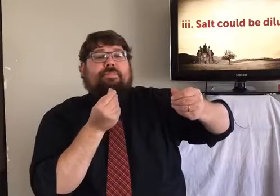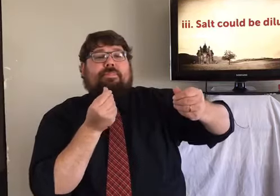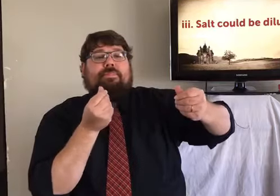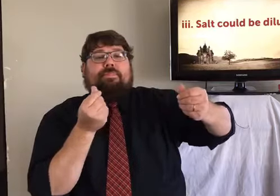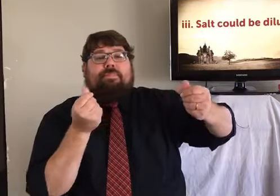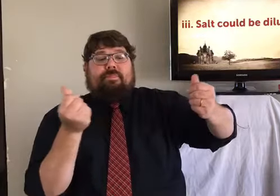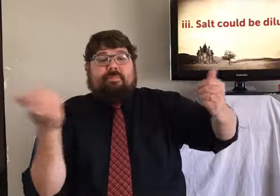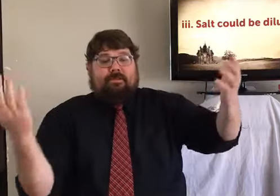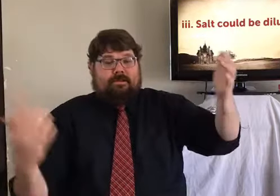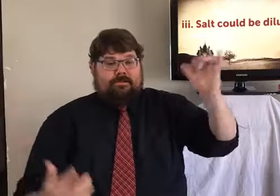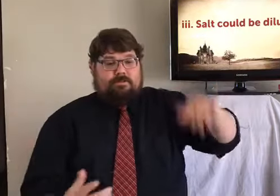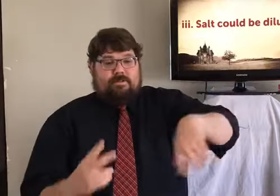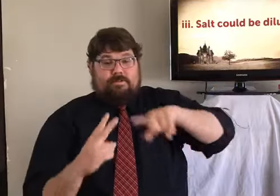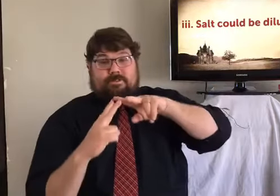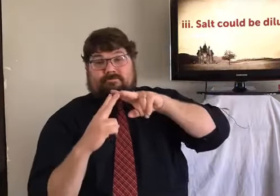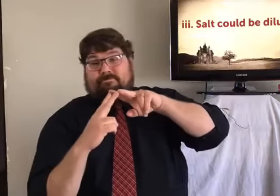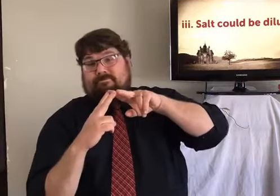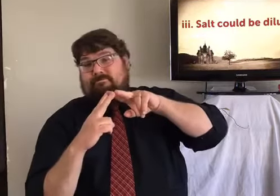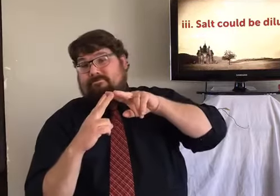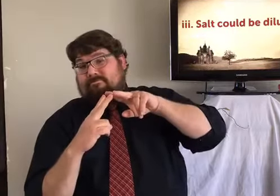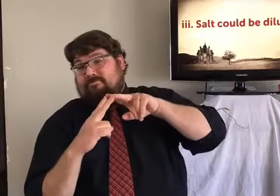it mixes with or because of what it's been exposed to.